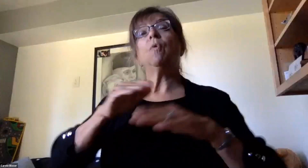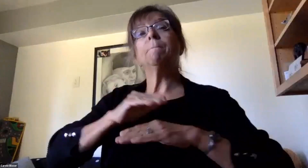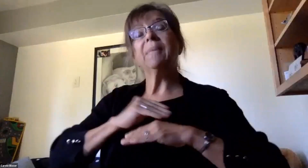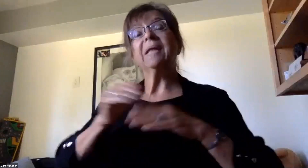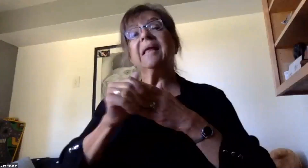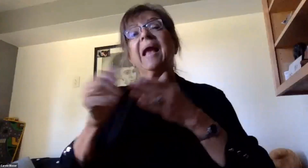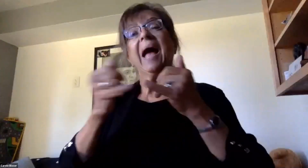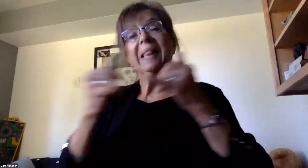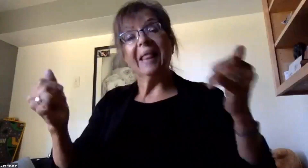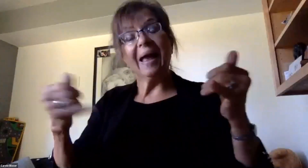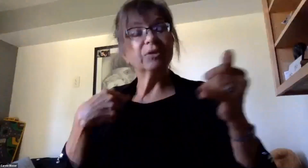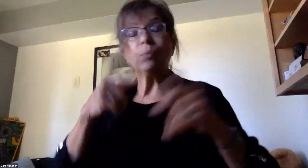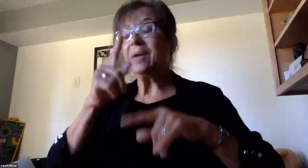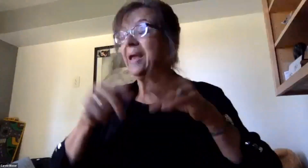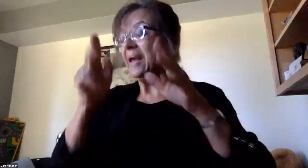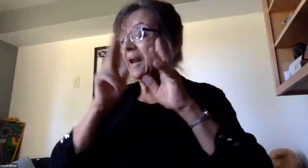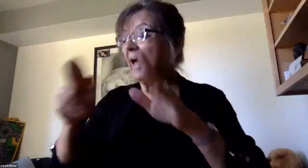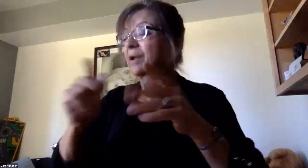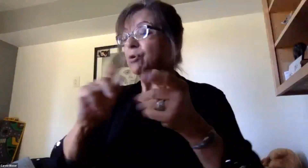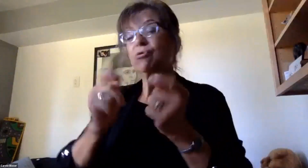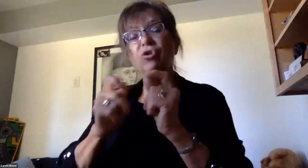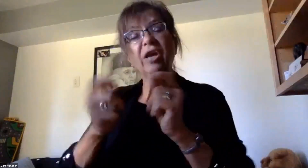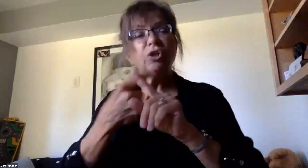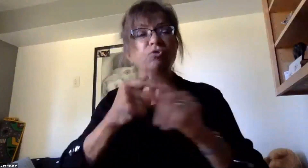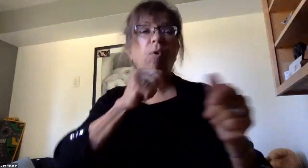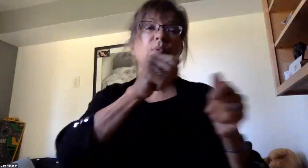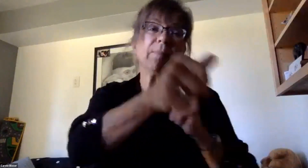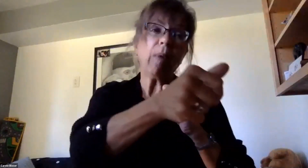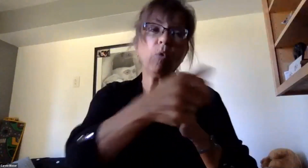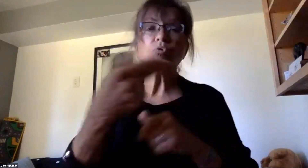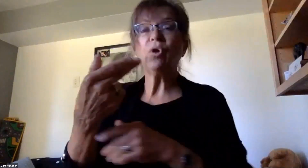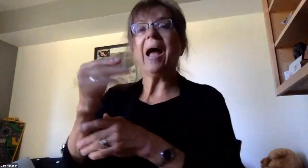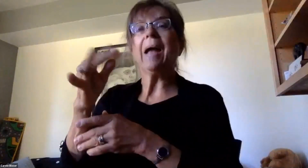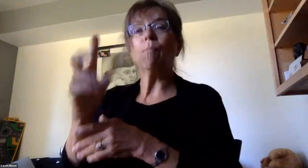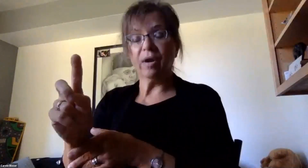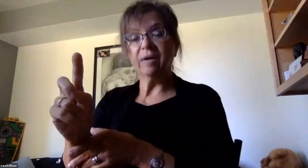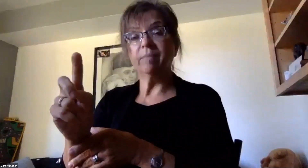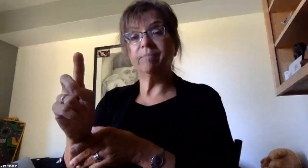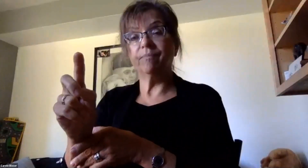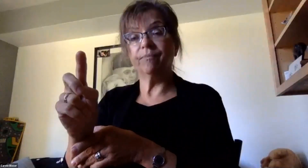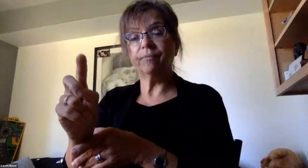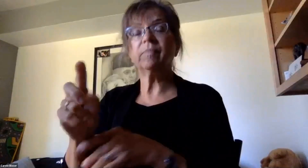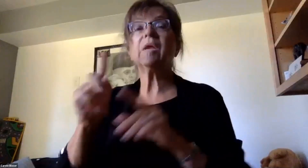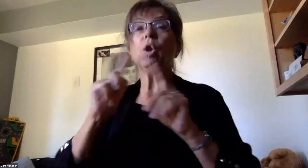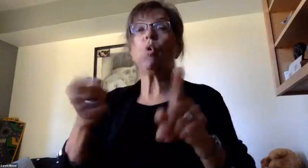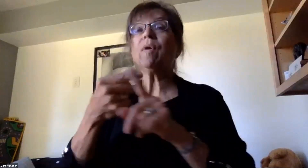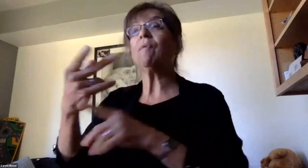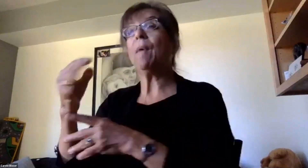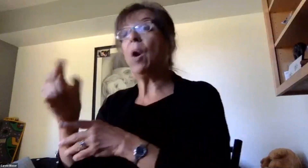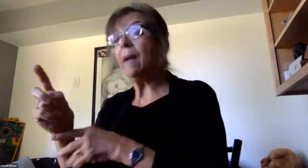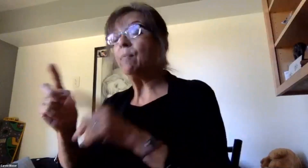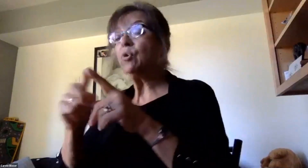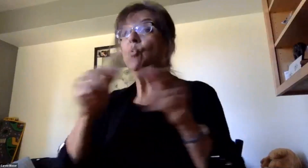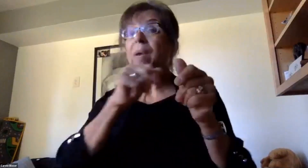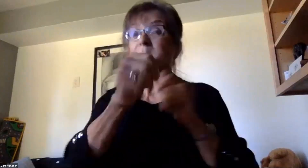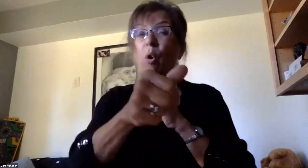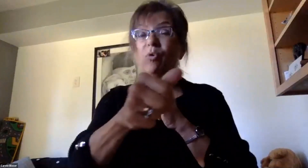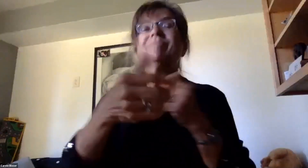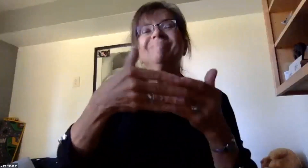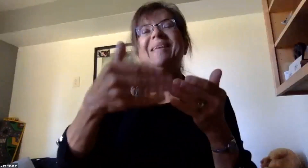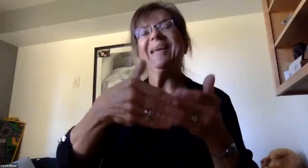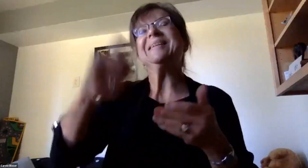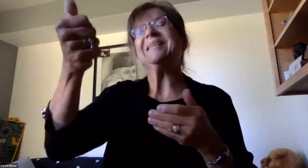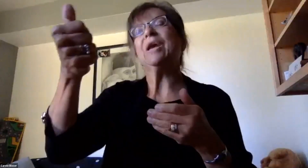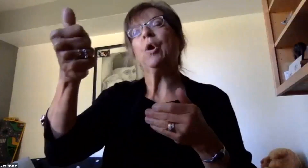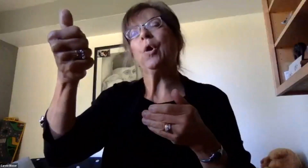will not be able to honor changes from remote to hybrid. Going from hybrid to remote is a little bit easier for us, but in